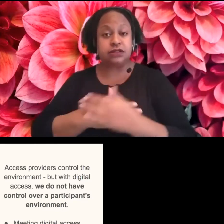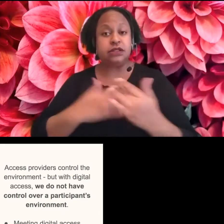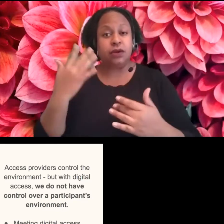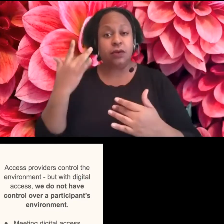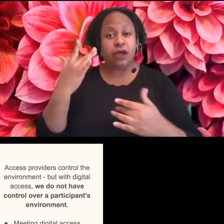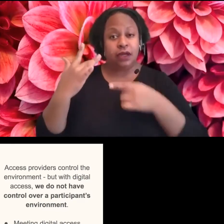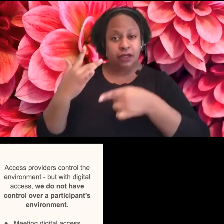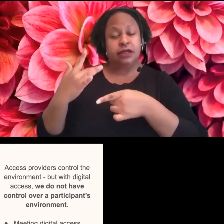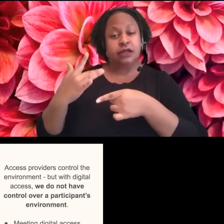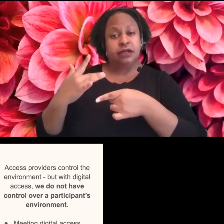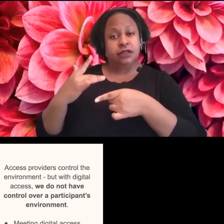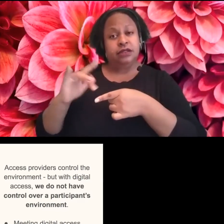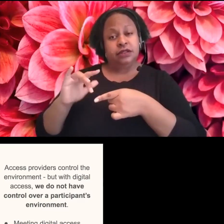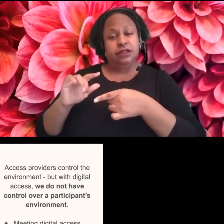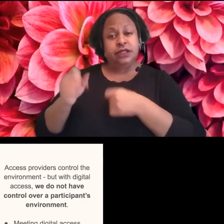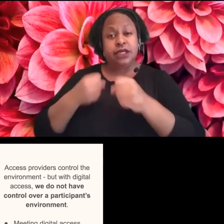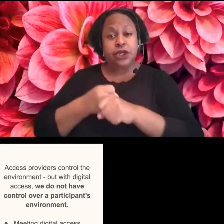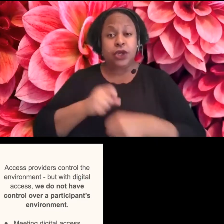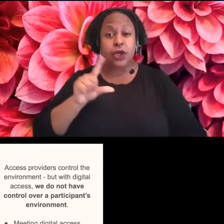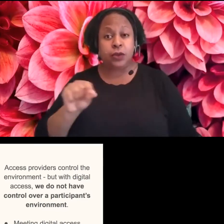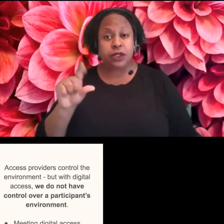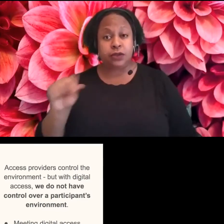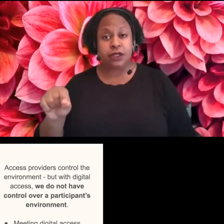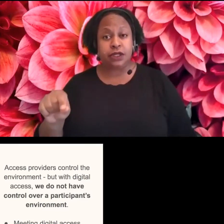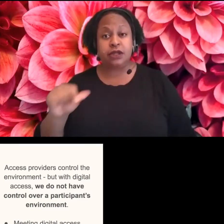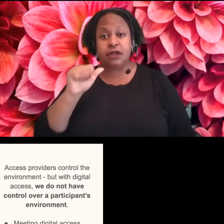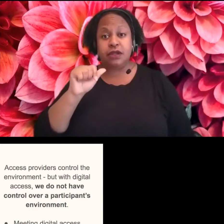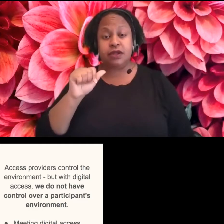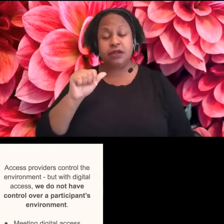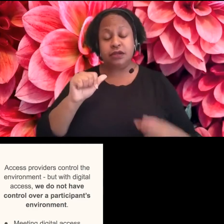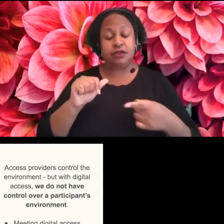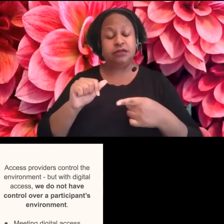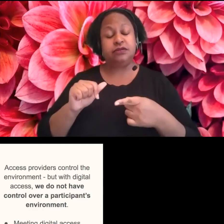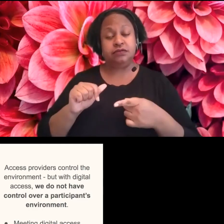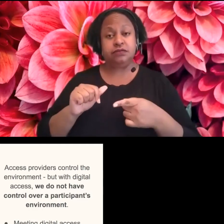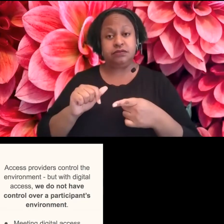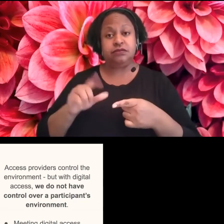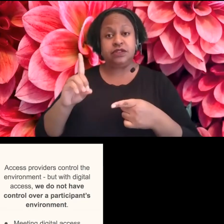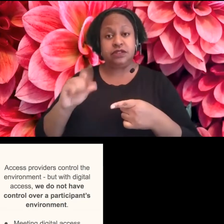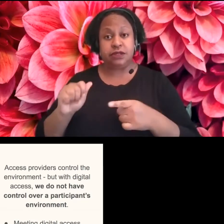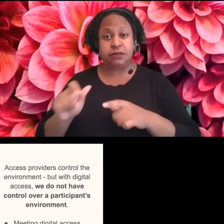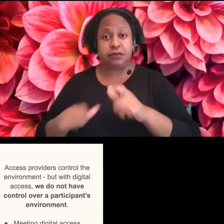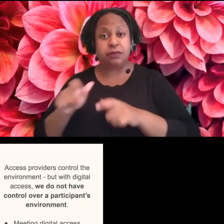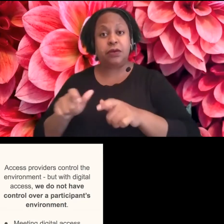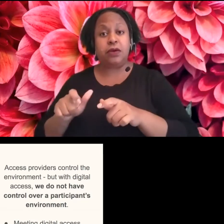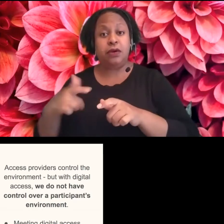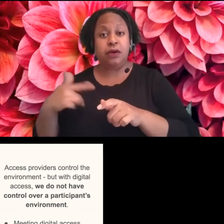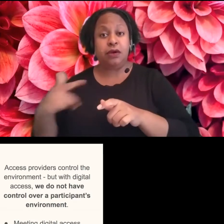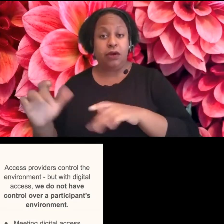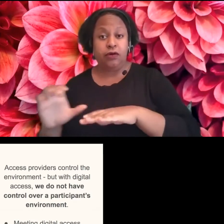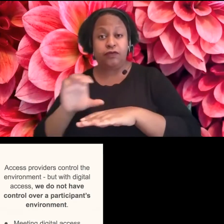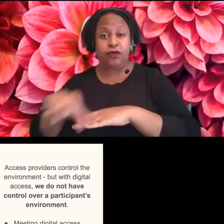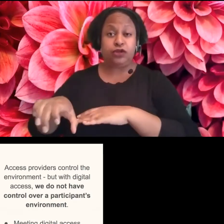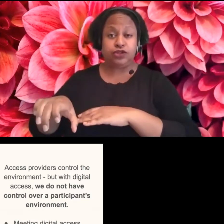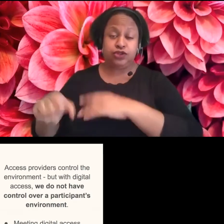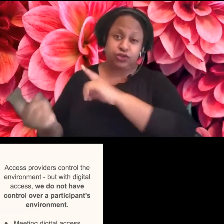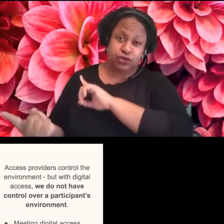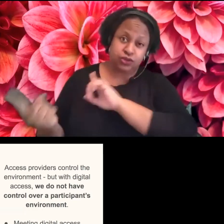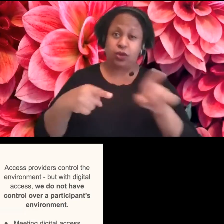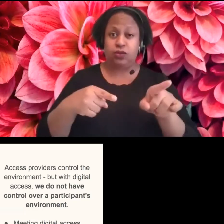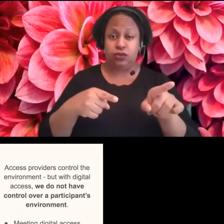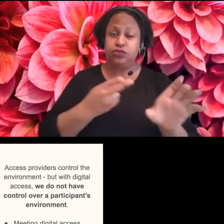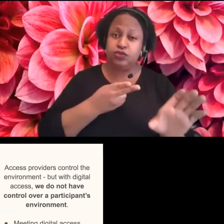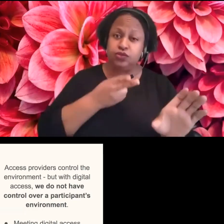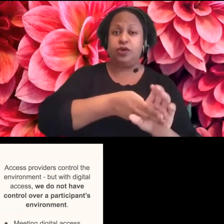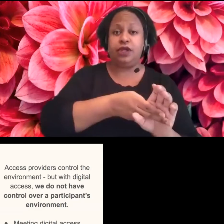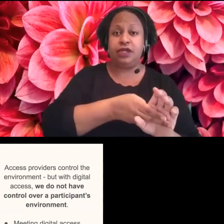into the opportunity in 2020 as non-disabled people are forced to, um, and we can standardize these practices so that everyone is